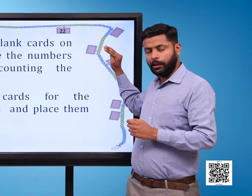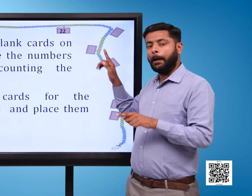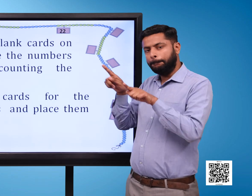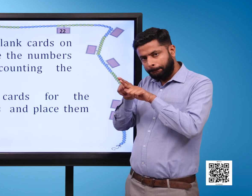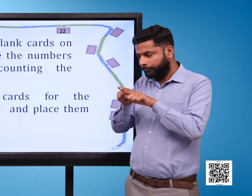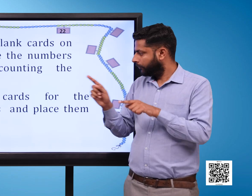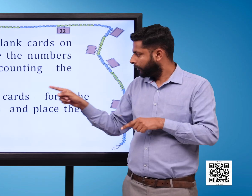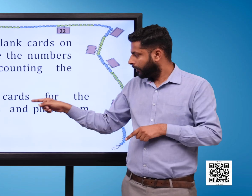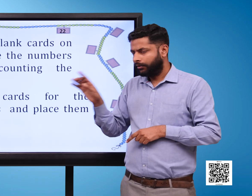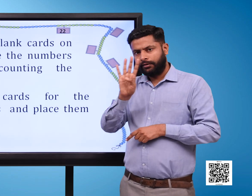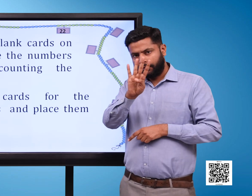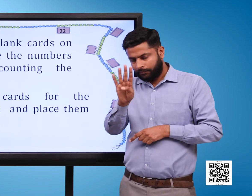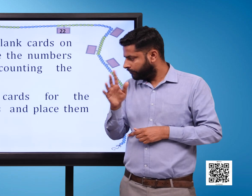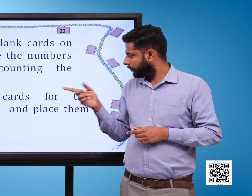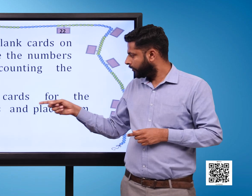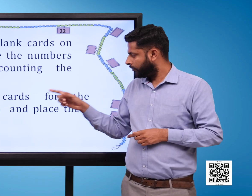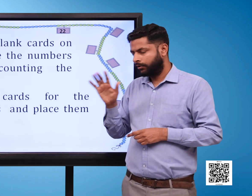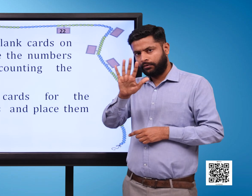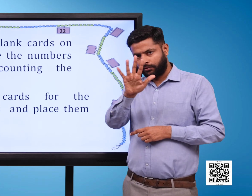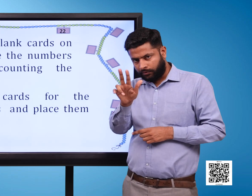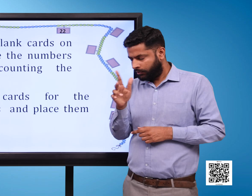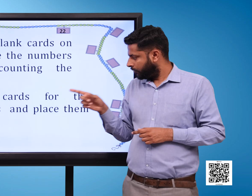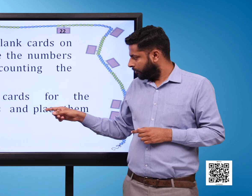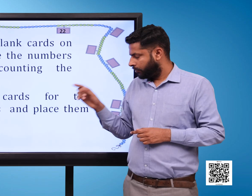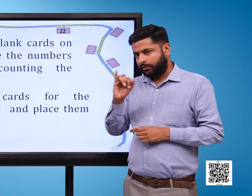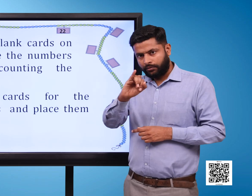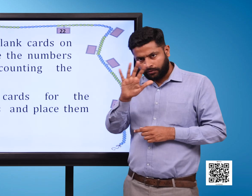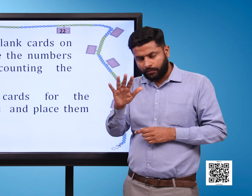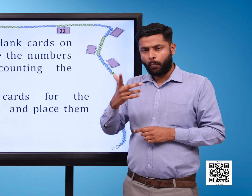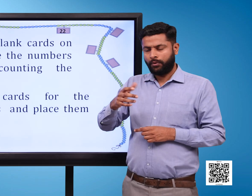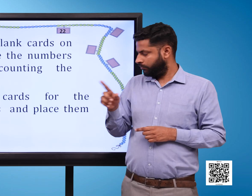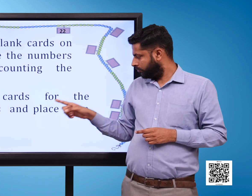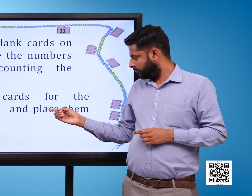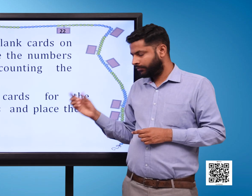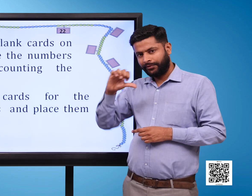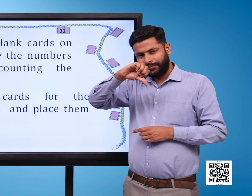44, 58, 65 and 98